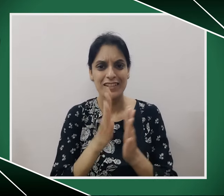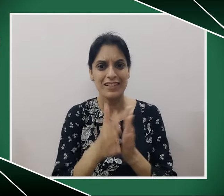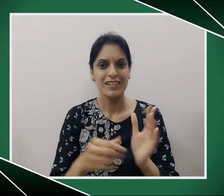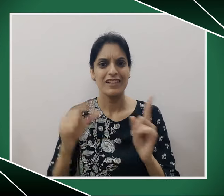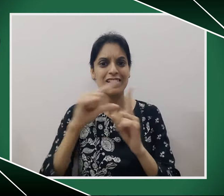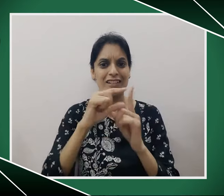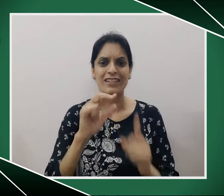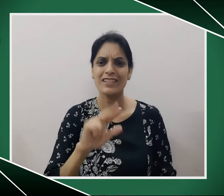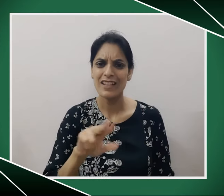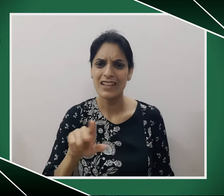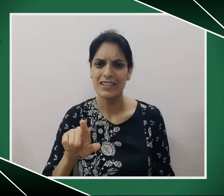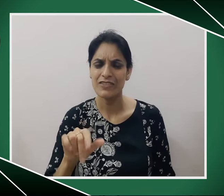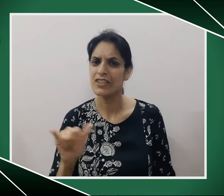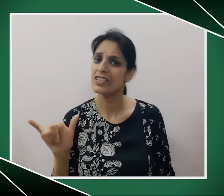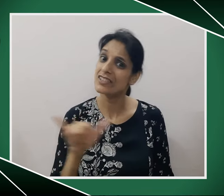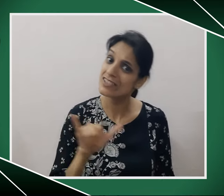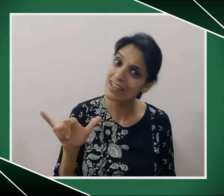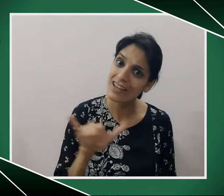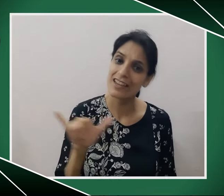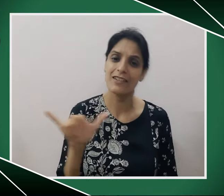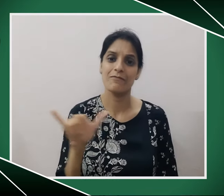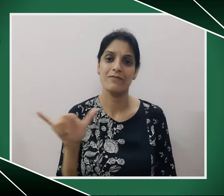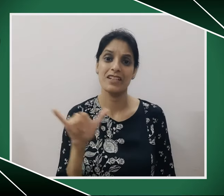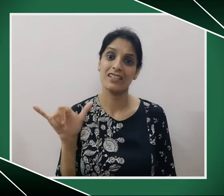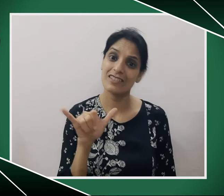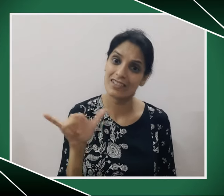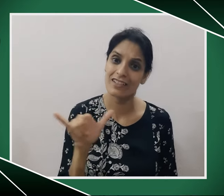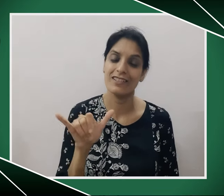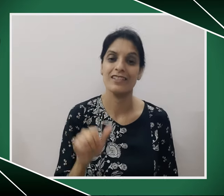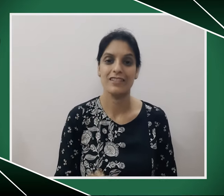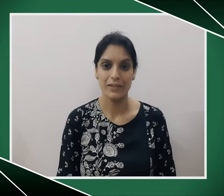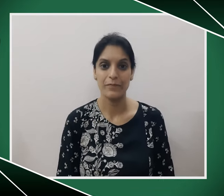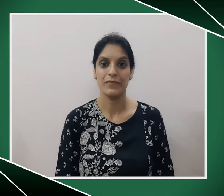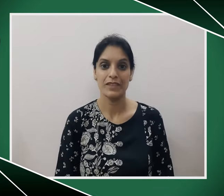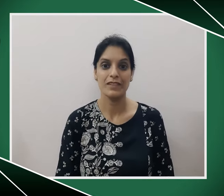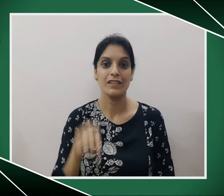It's same as a sign dictionary, exactly same.